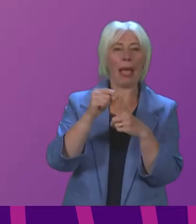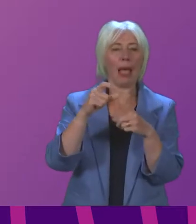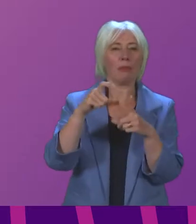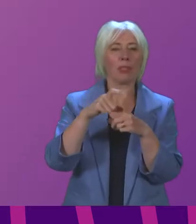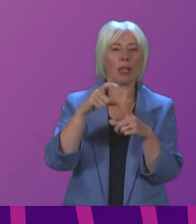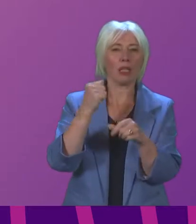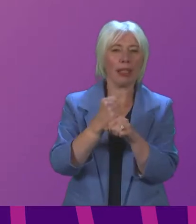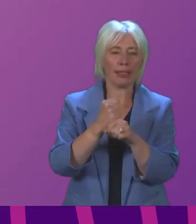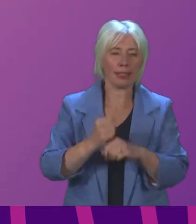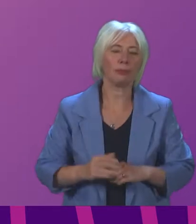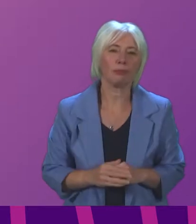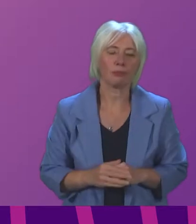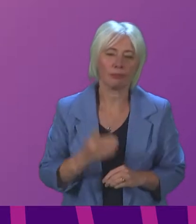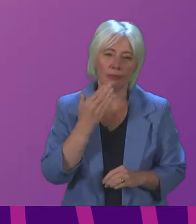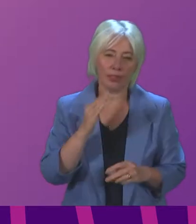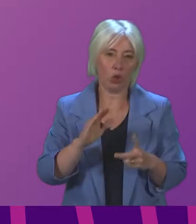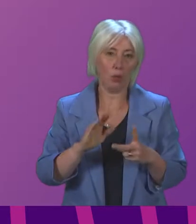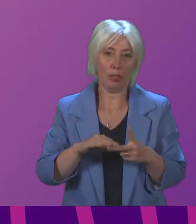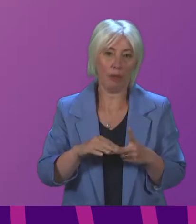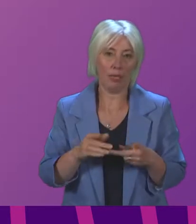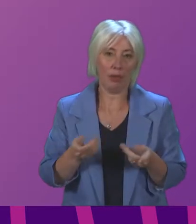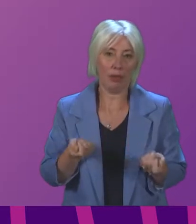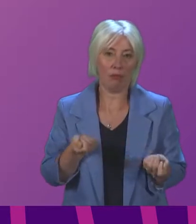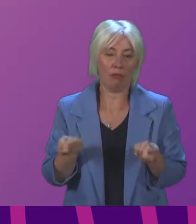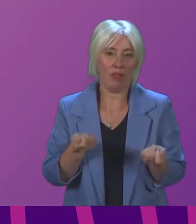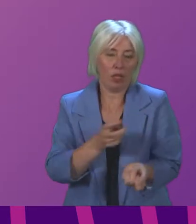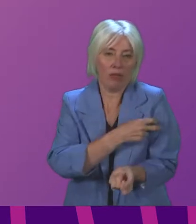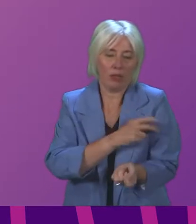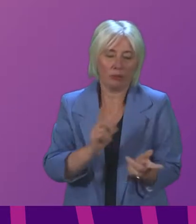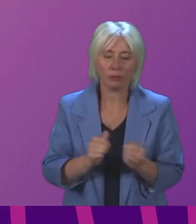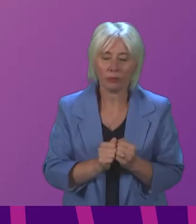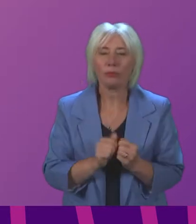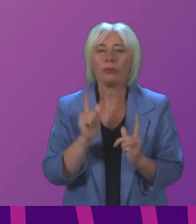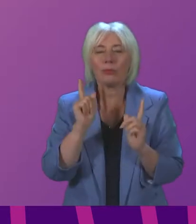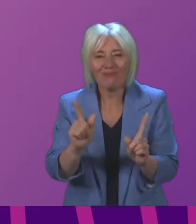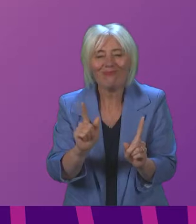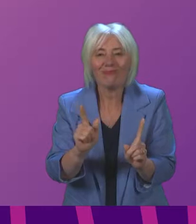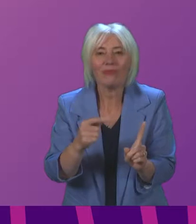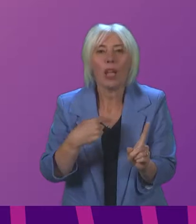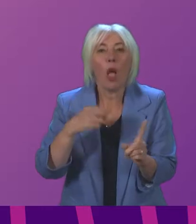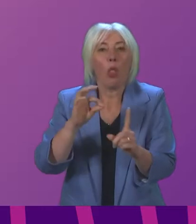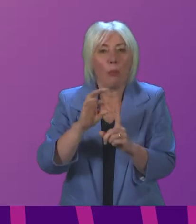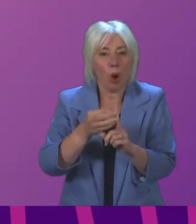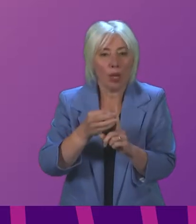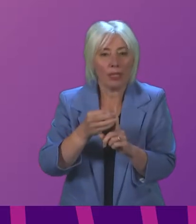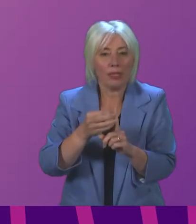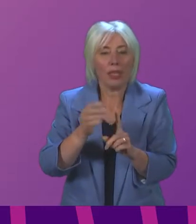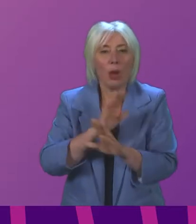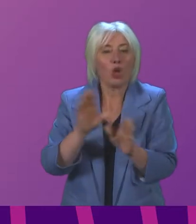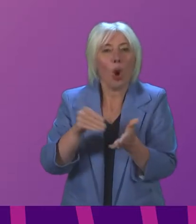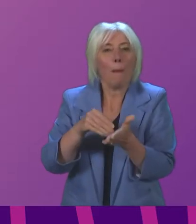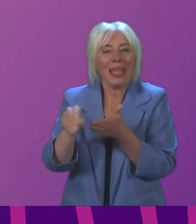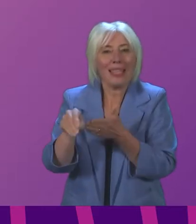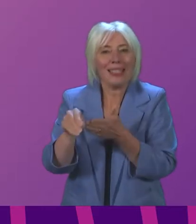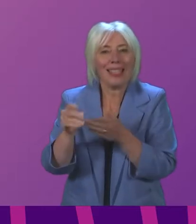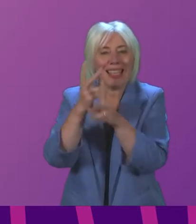Thank you Deputy President Officer and thank you for taking the intervention I think the point that was being made by the unpaid carers last